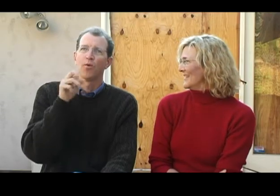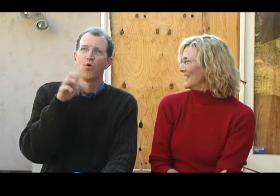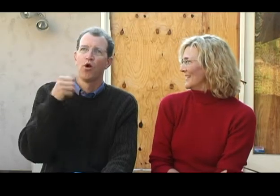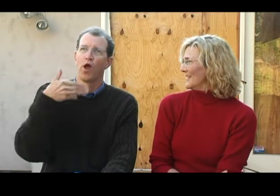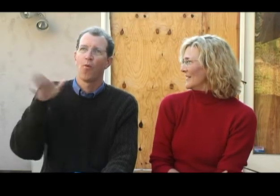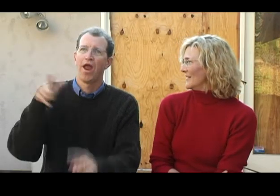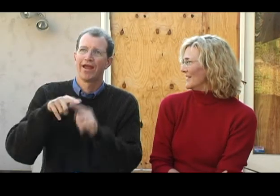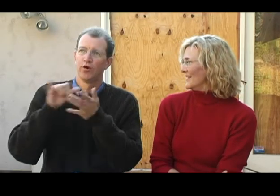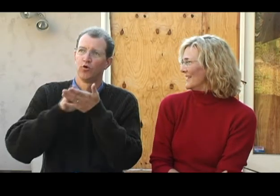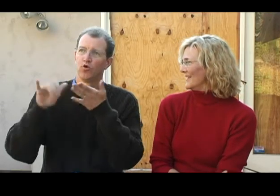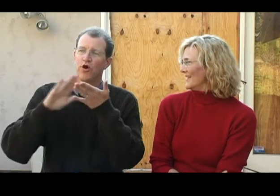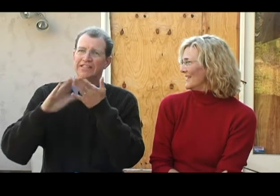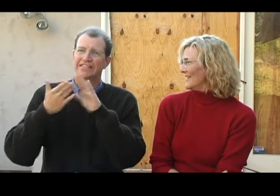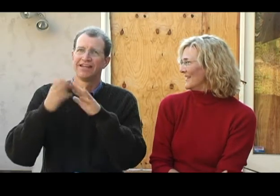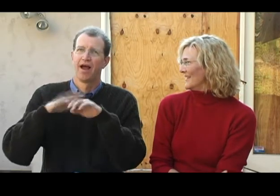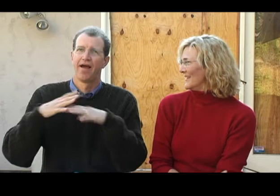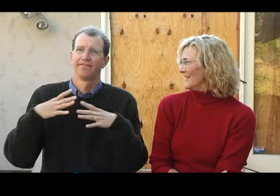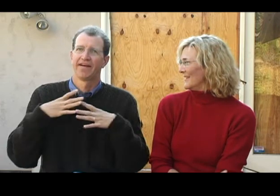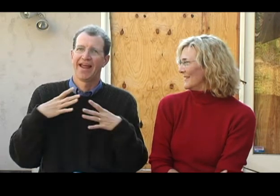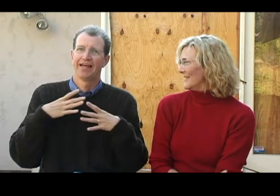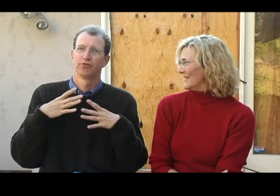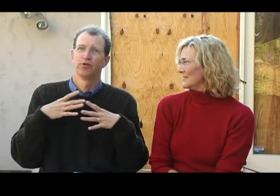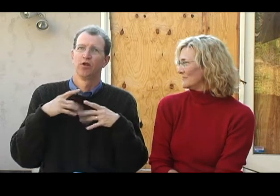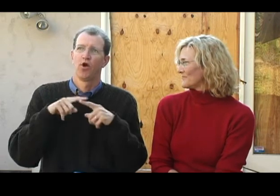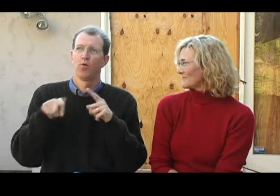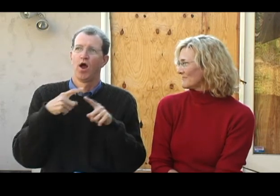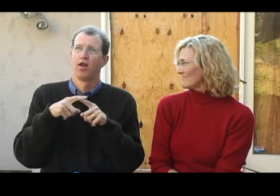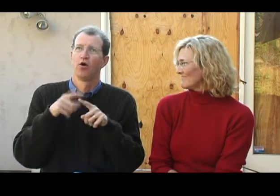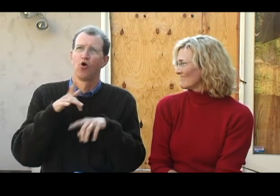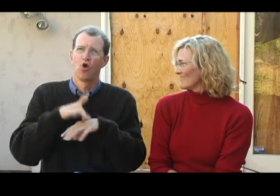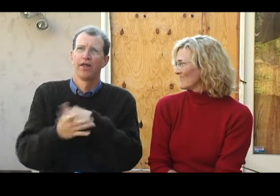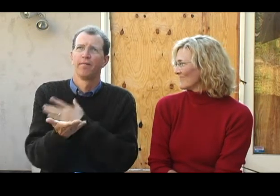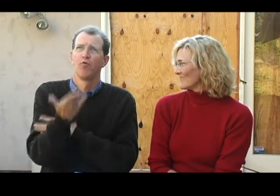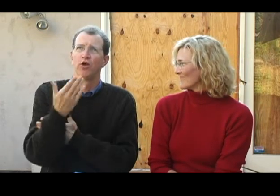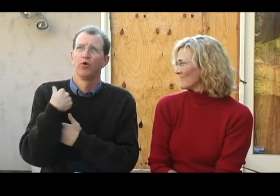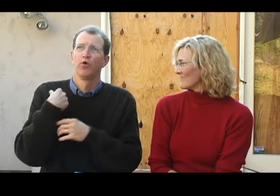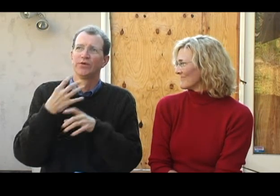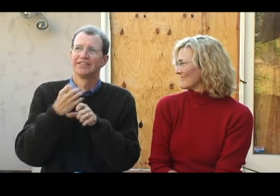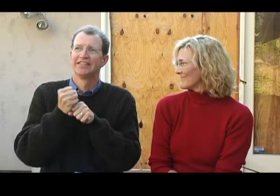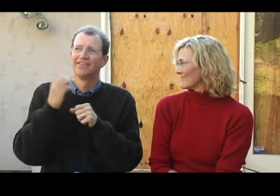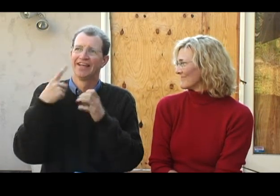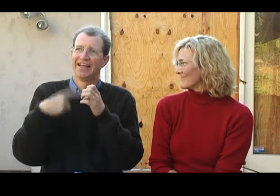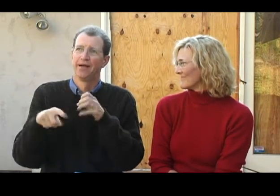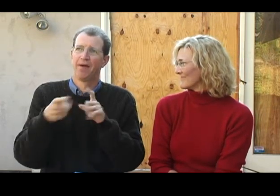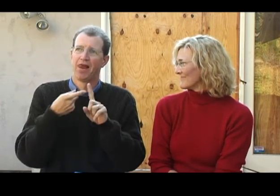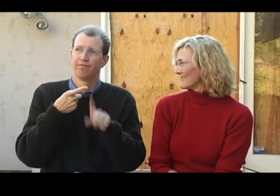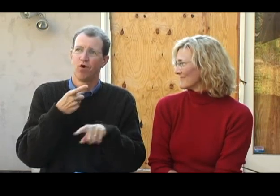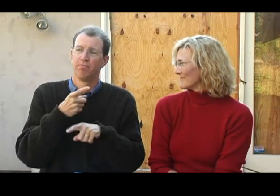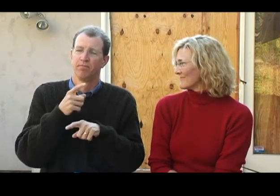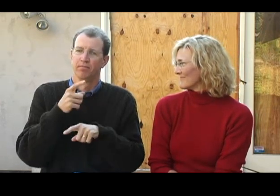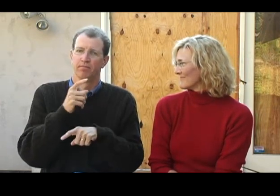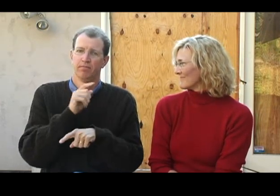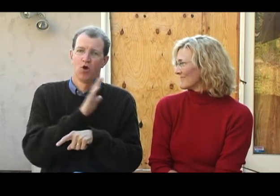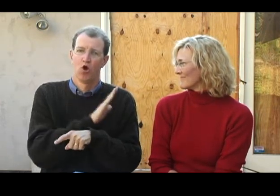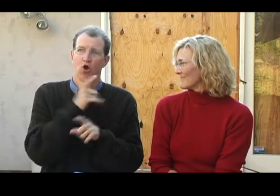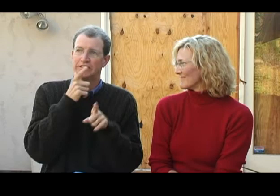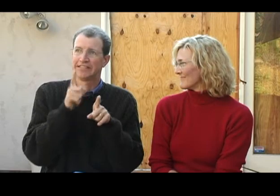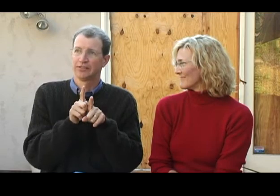We were away in New York City on vacation when early in the morning we received an email from her